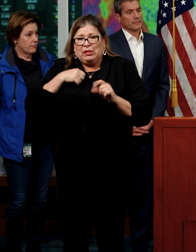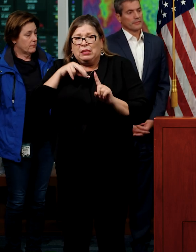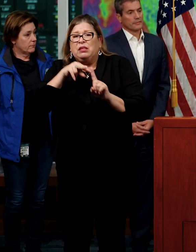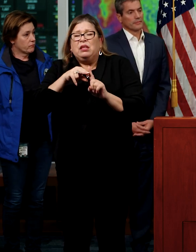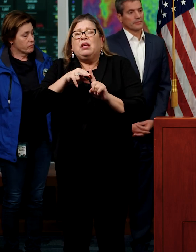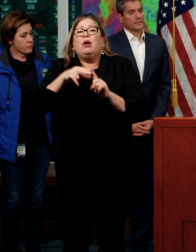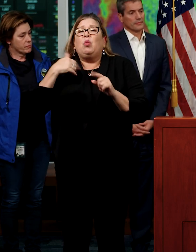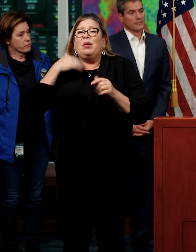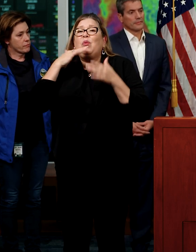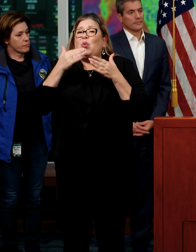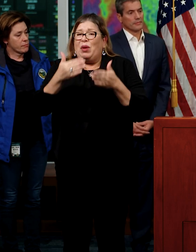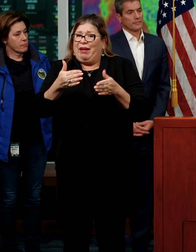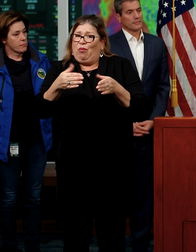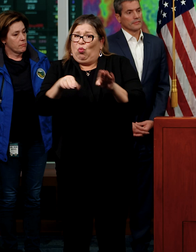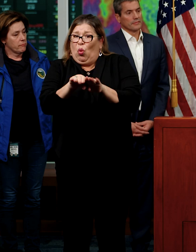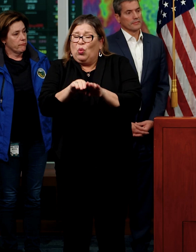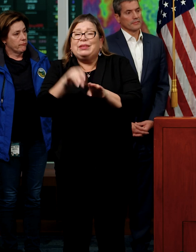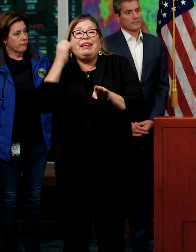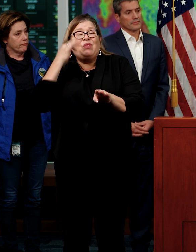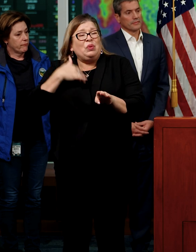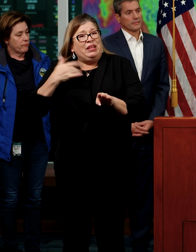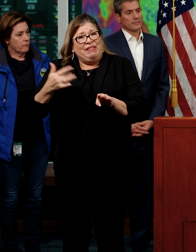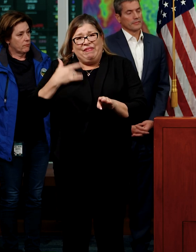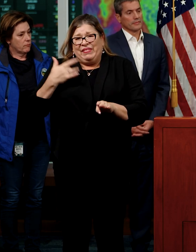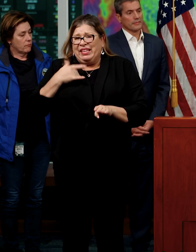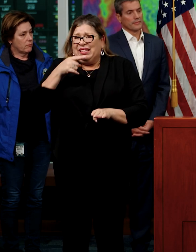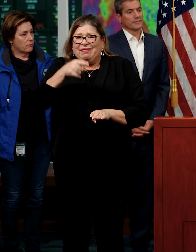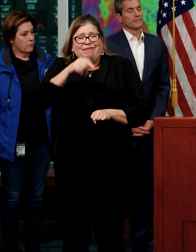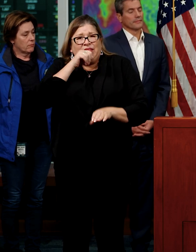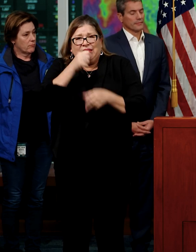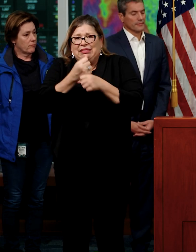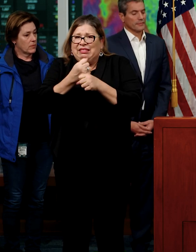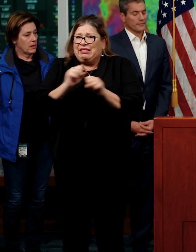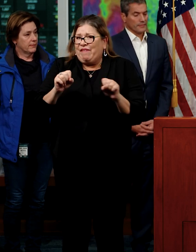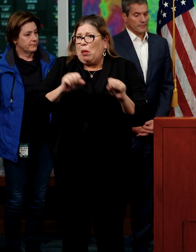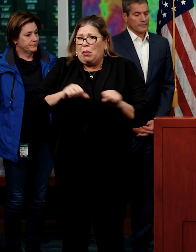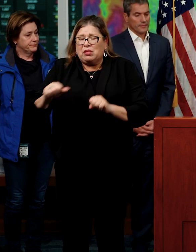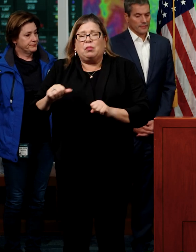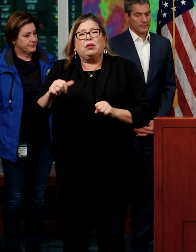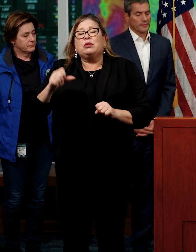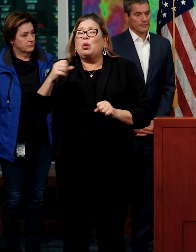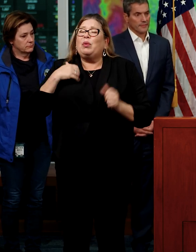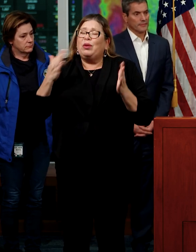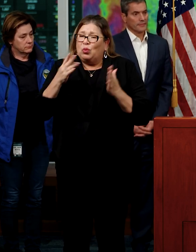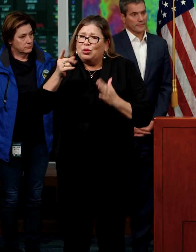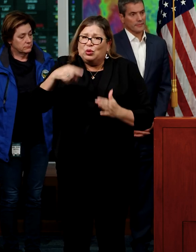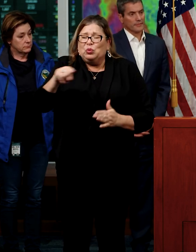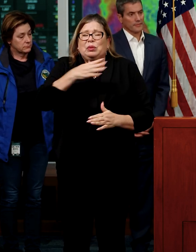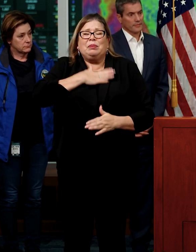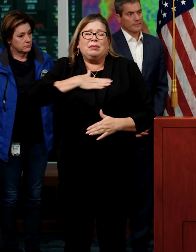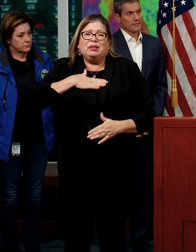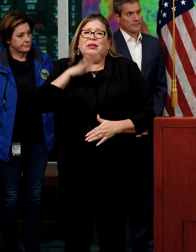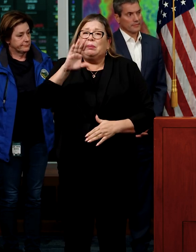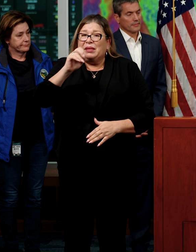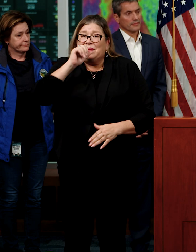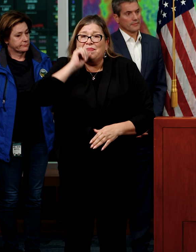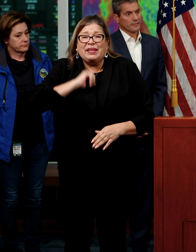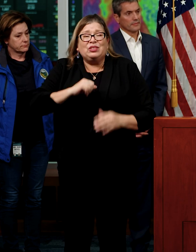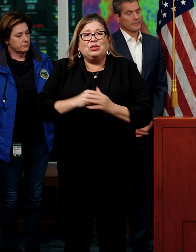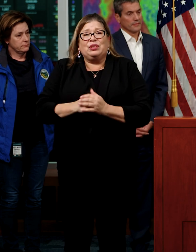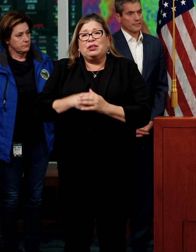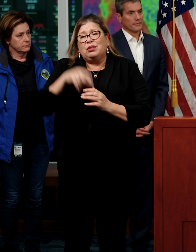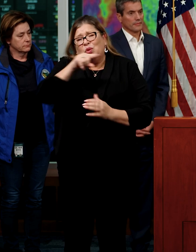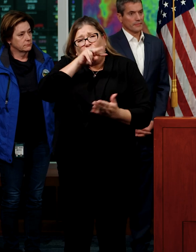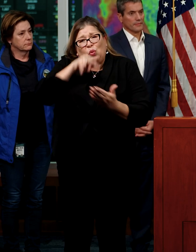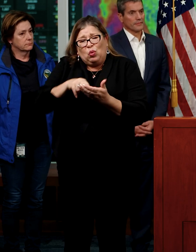roadways if we feel the conditions are unsafe. So we urge the public to please be patient, utilize our